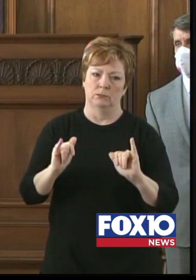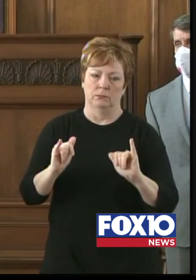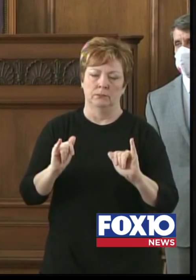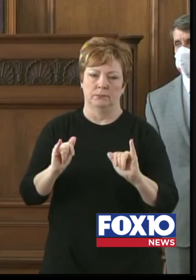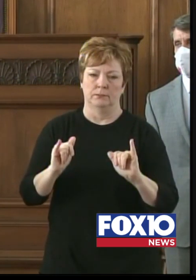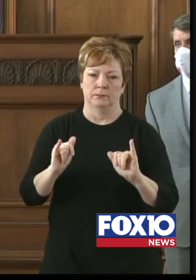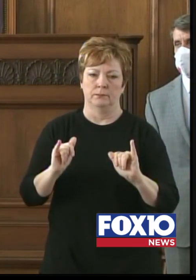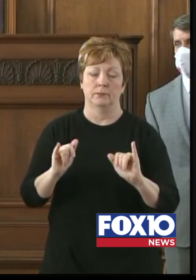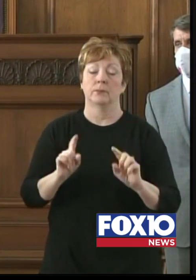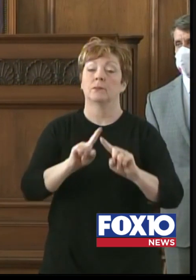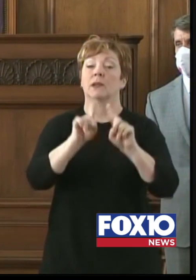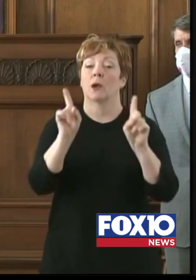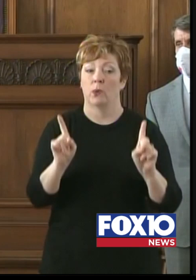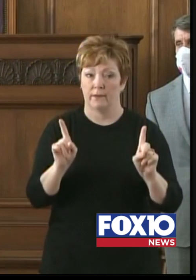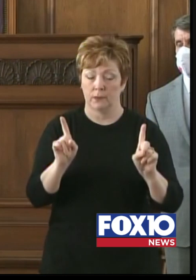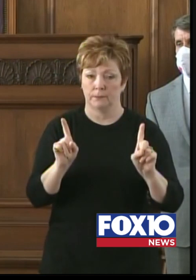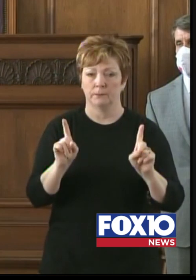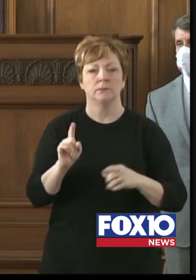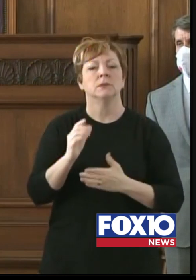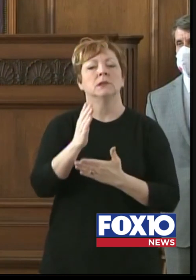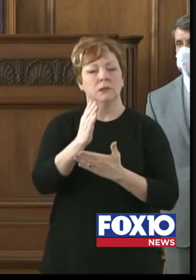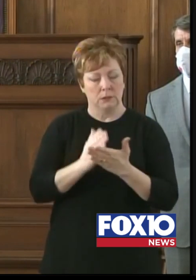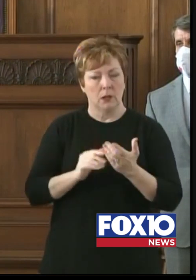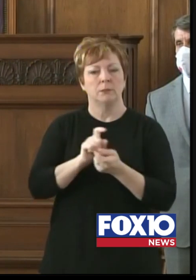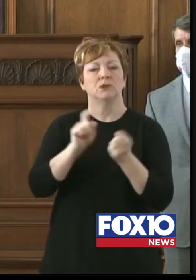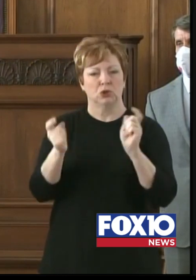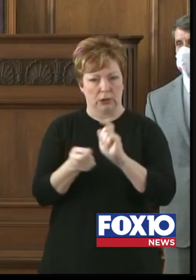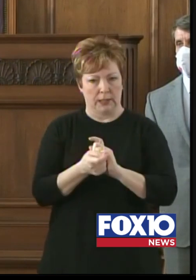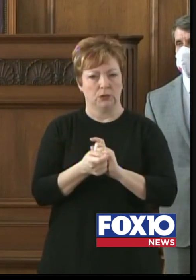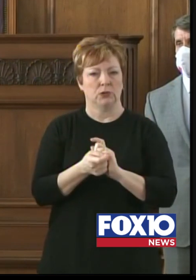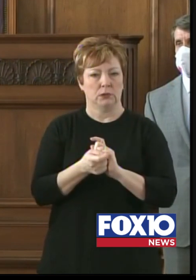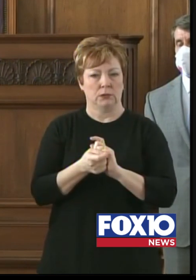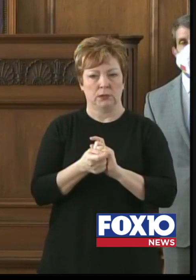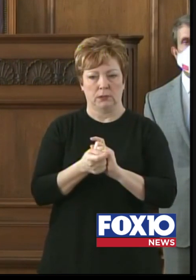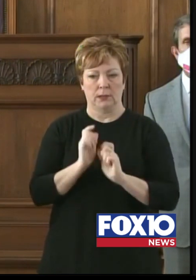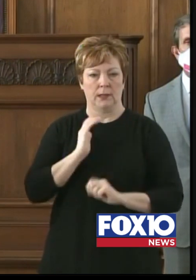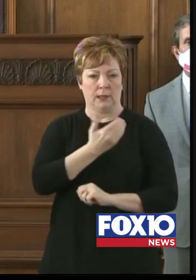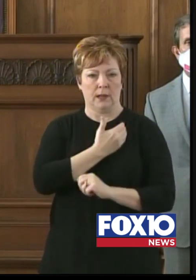However, some top-level changes in this new order are as follows.